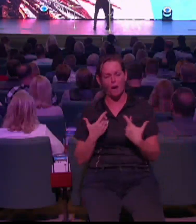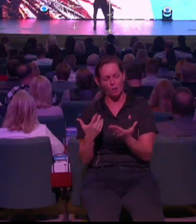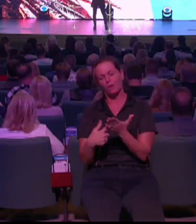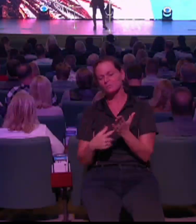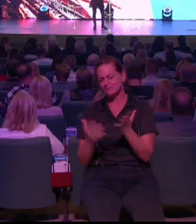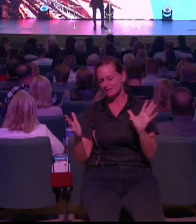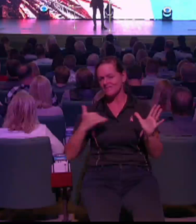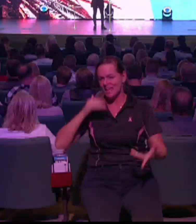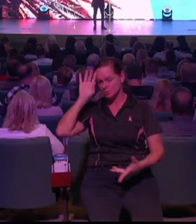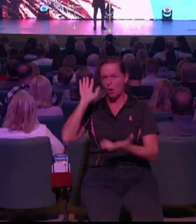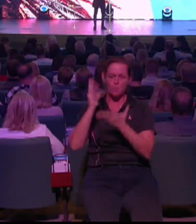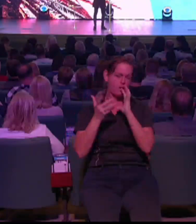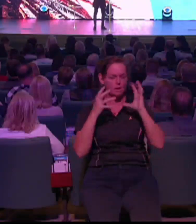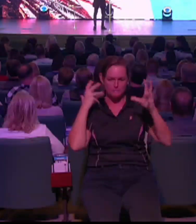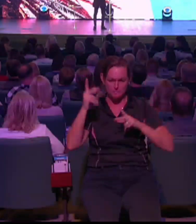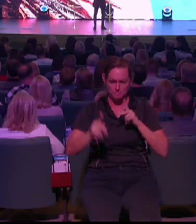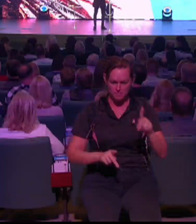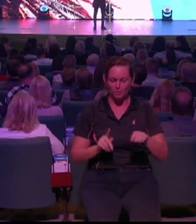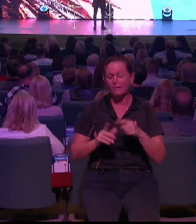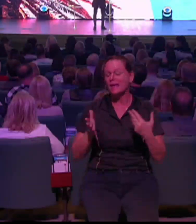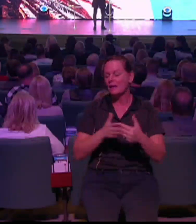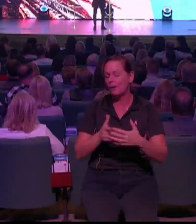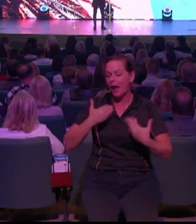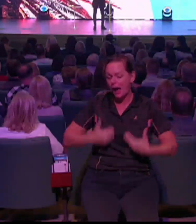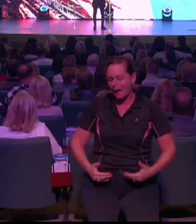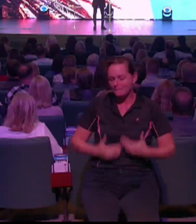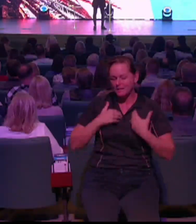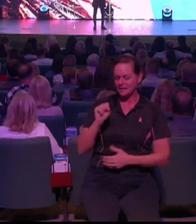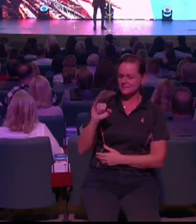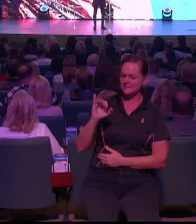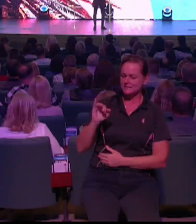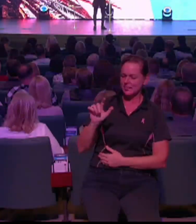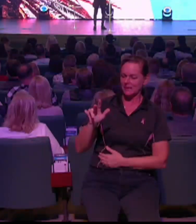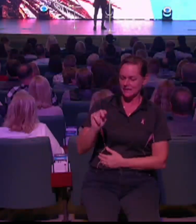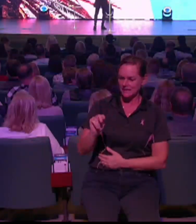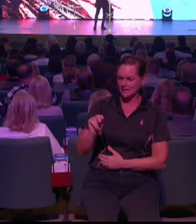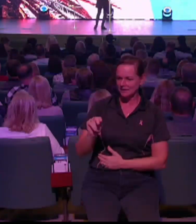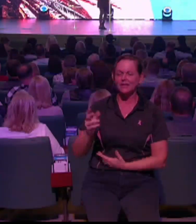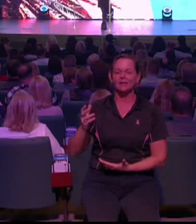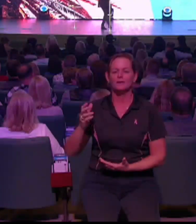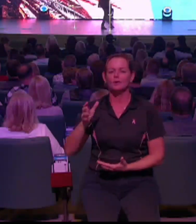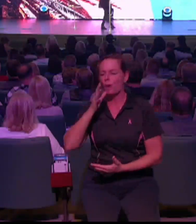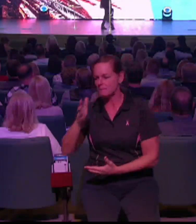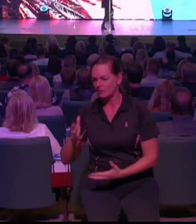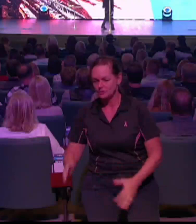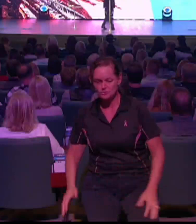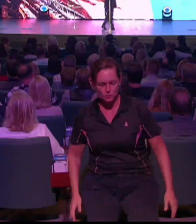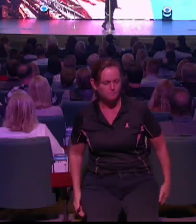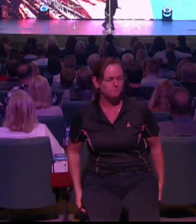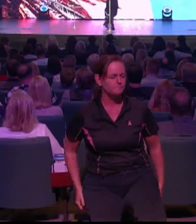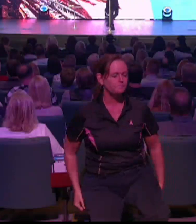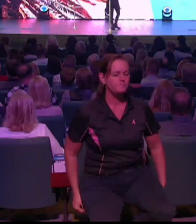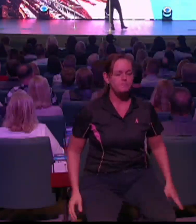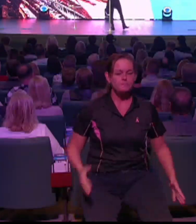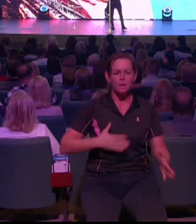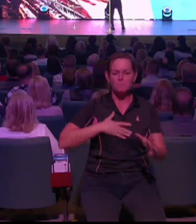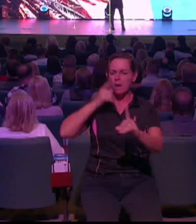from Pastor Todd last night. I got super excited because I'd already sent in my notes. And my whole idea was about vision. And, you know,